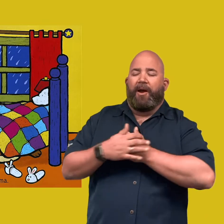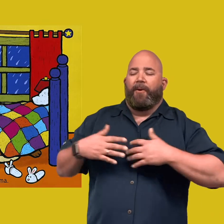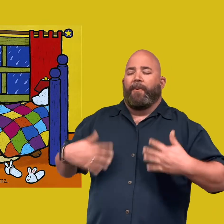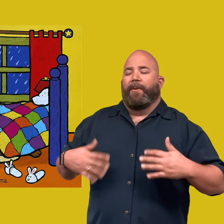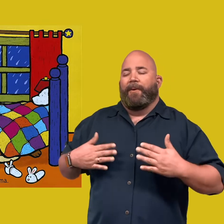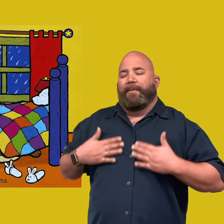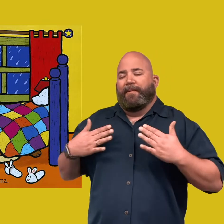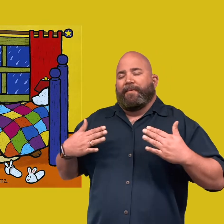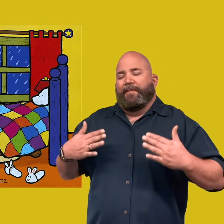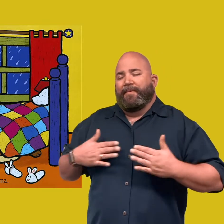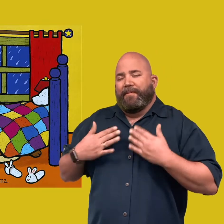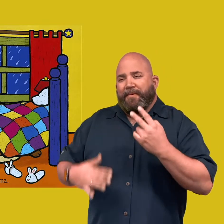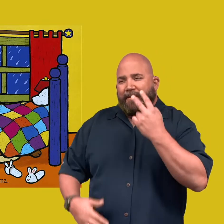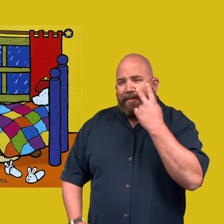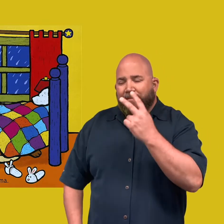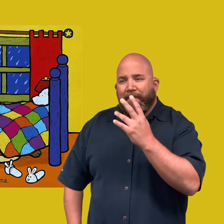Bear was glad to see Mama.